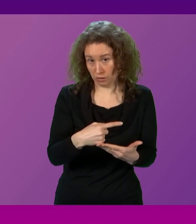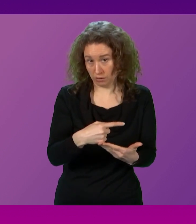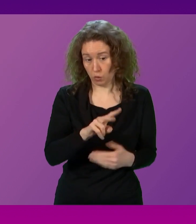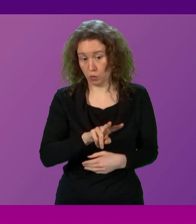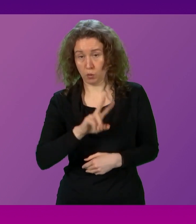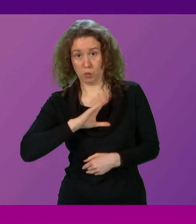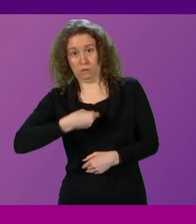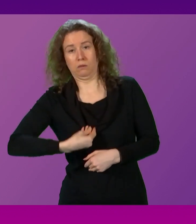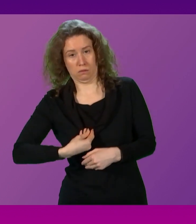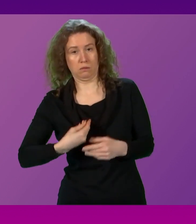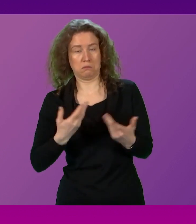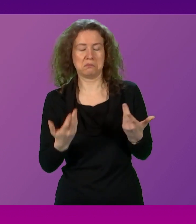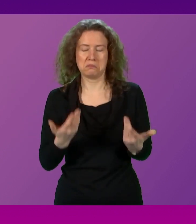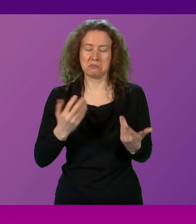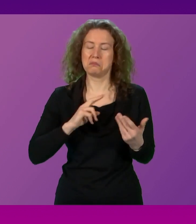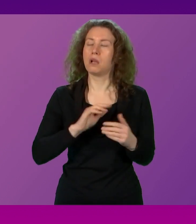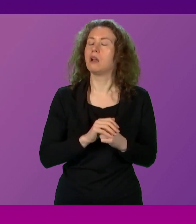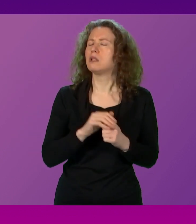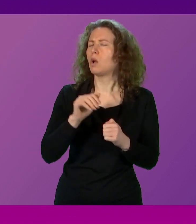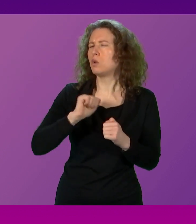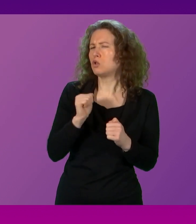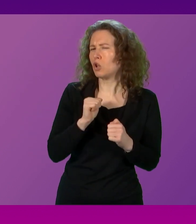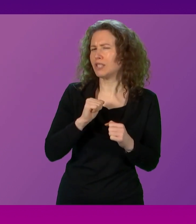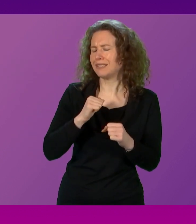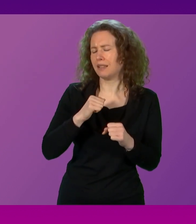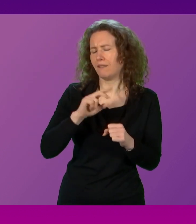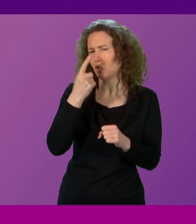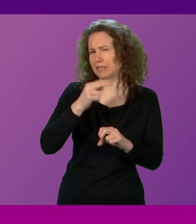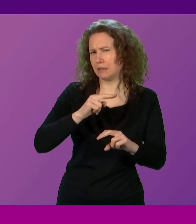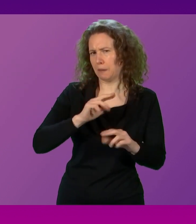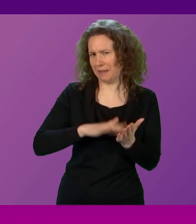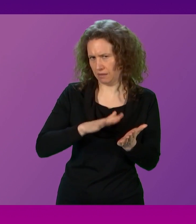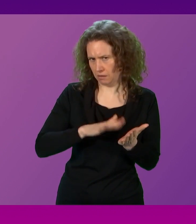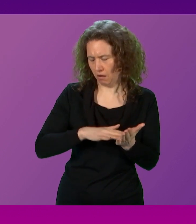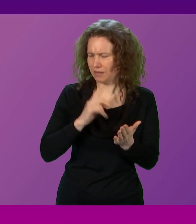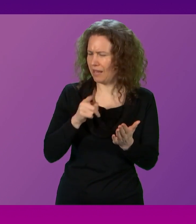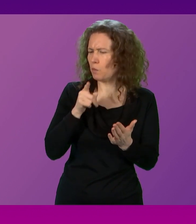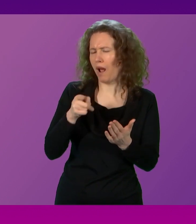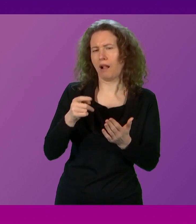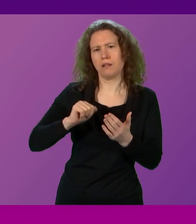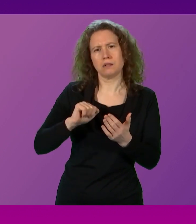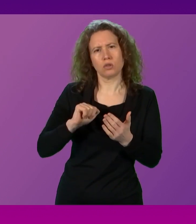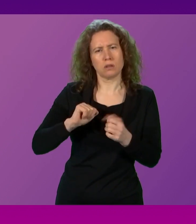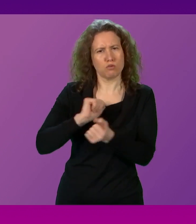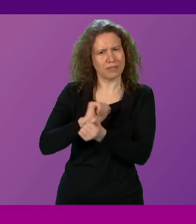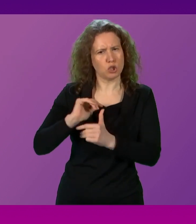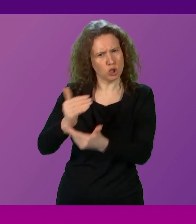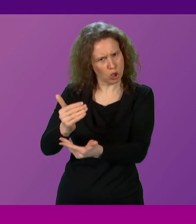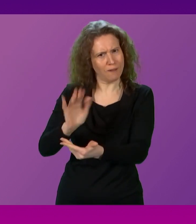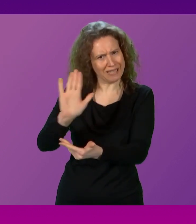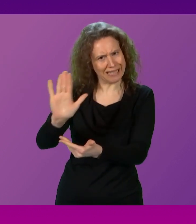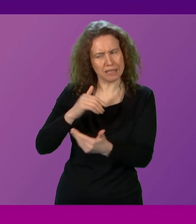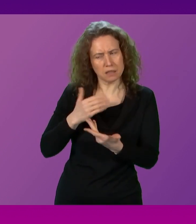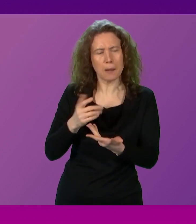Now, the First Minister is hiding behind the Scottish Prison Service. But they are a government agency accountable to SNP